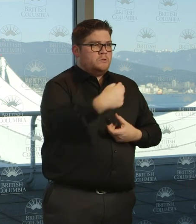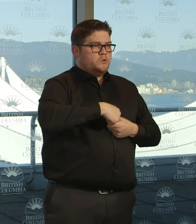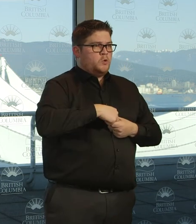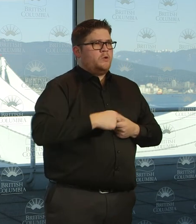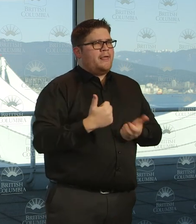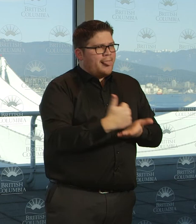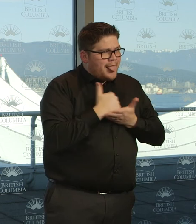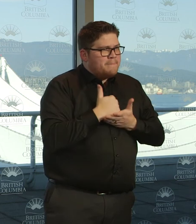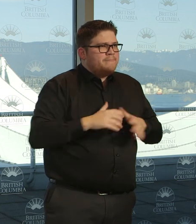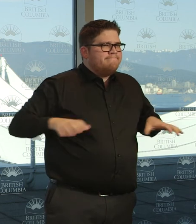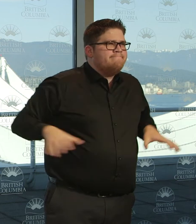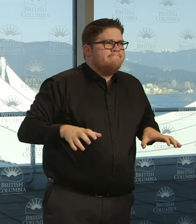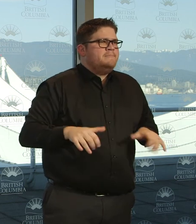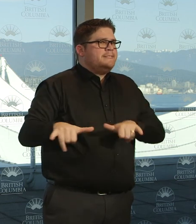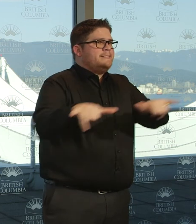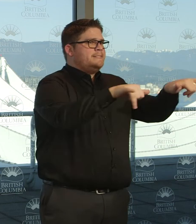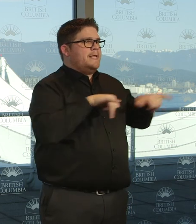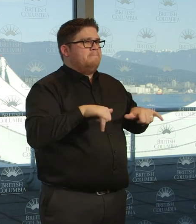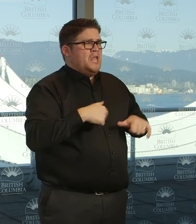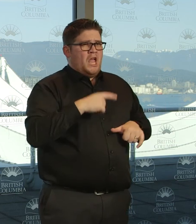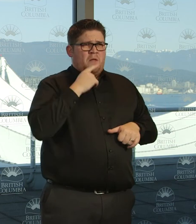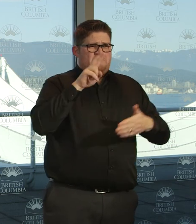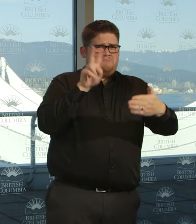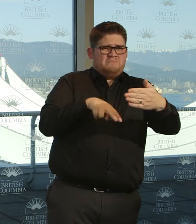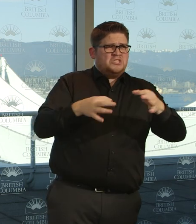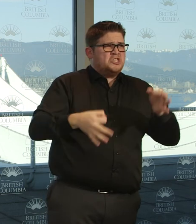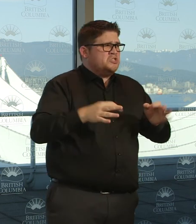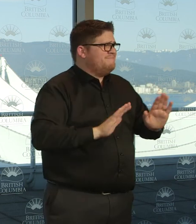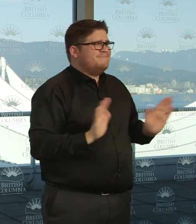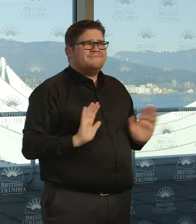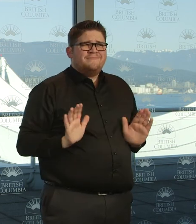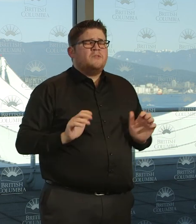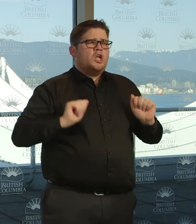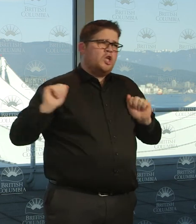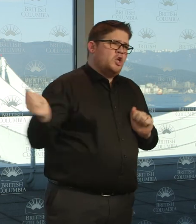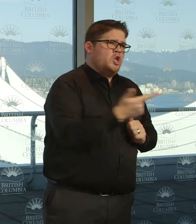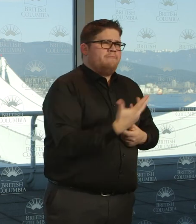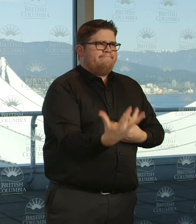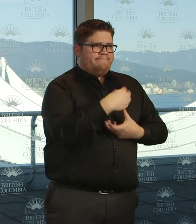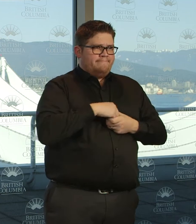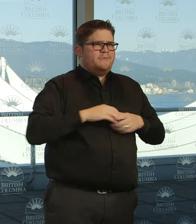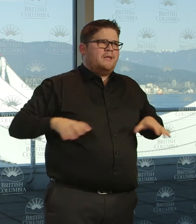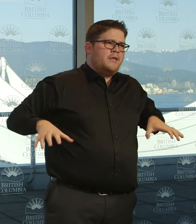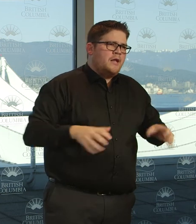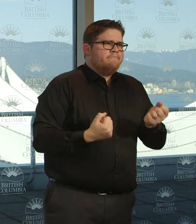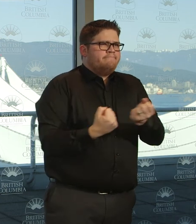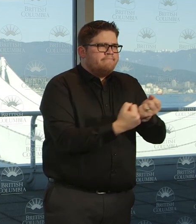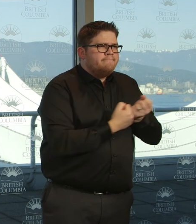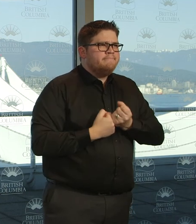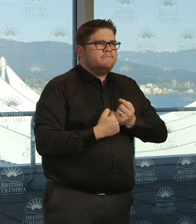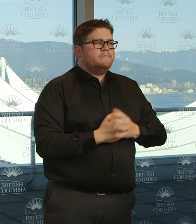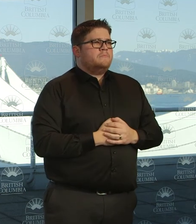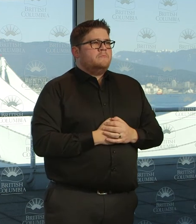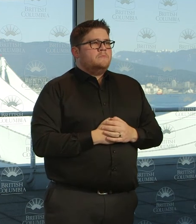Without judgment. But we need everyone to take part in, I think, what has been an inspiring call to action,